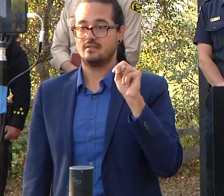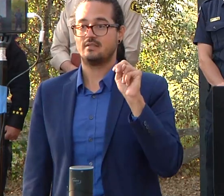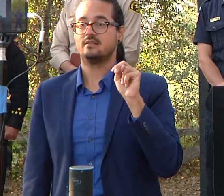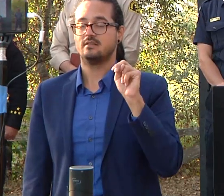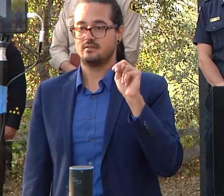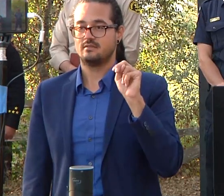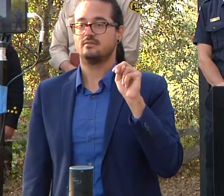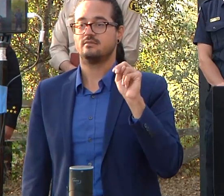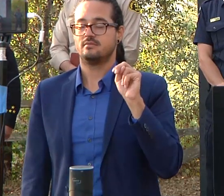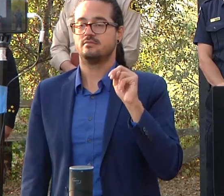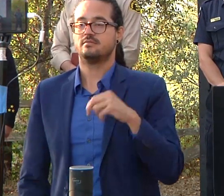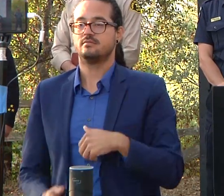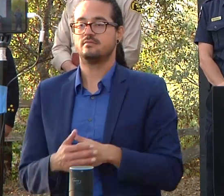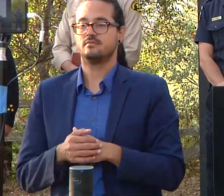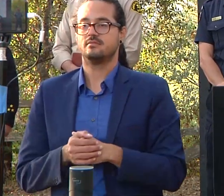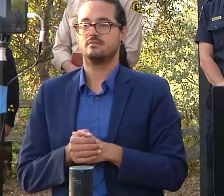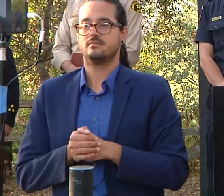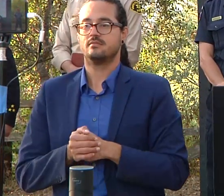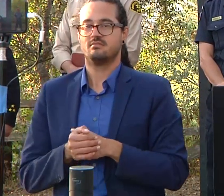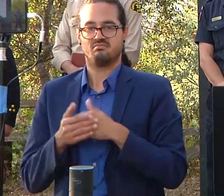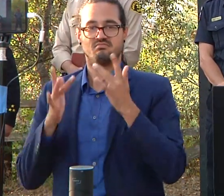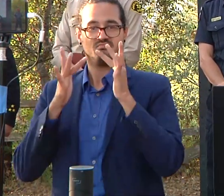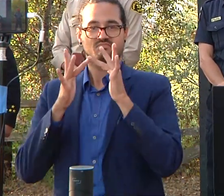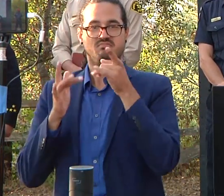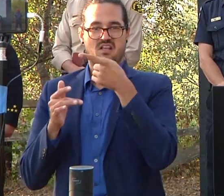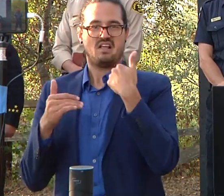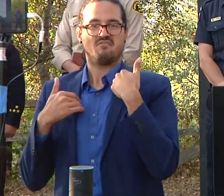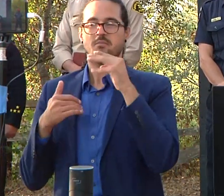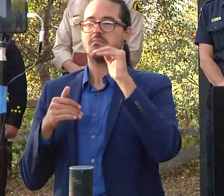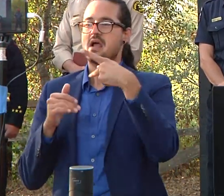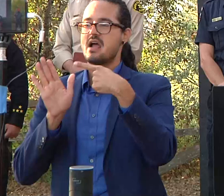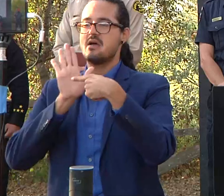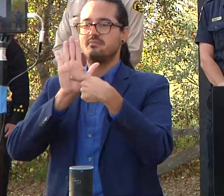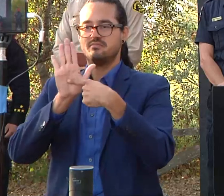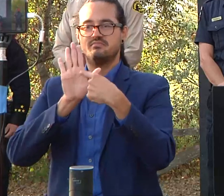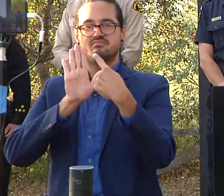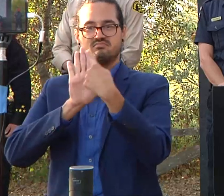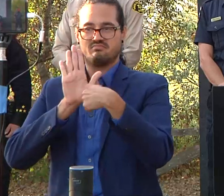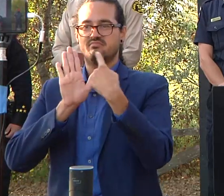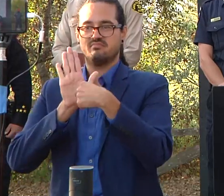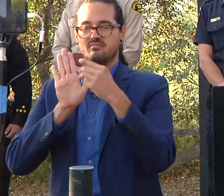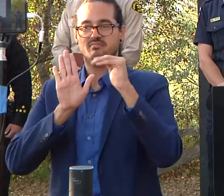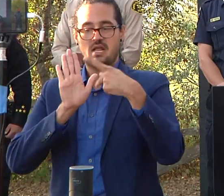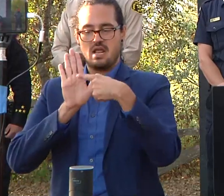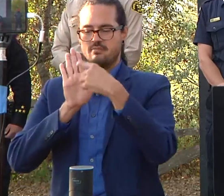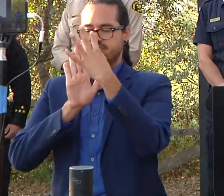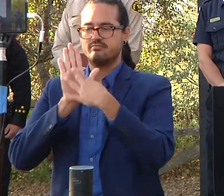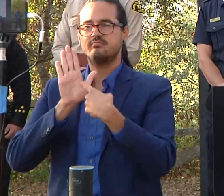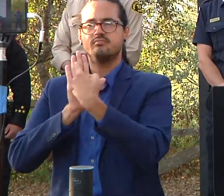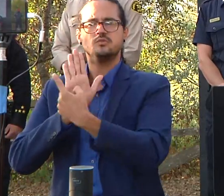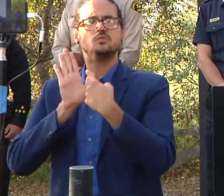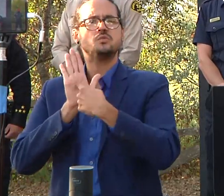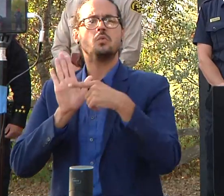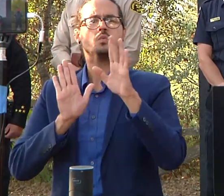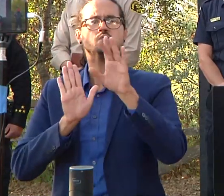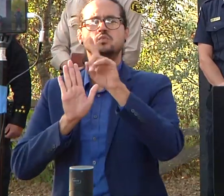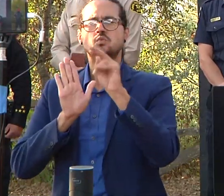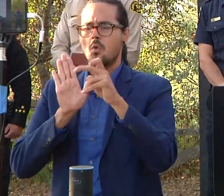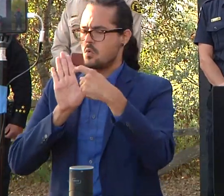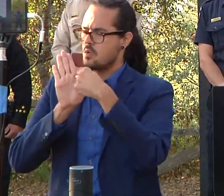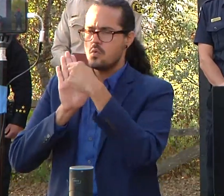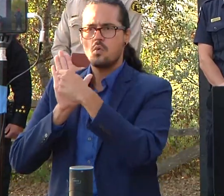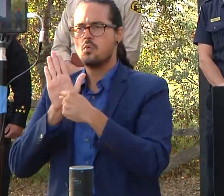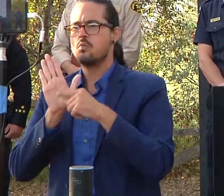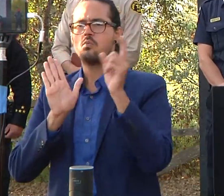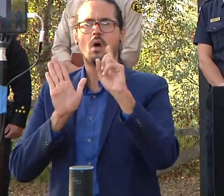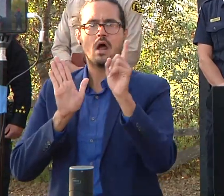and there'll be a map on there and as those zones become eligible for repopulation those zones will turn green so that's where we're